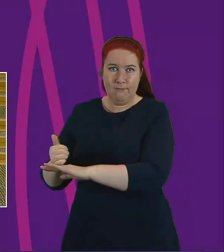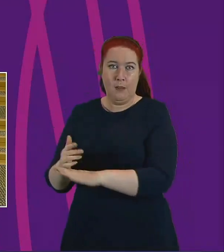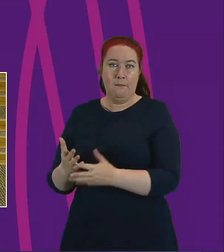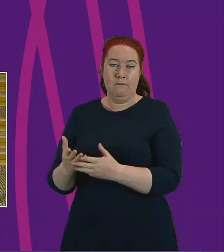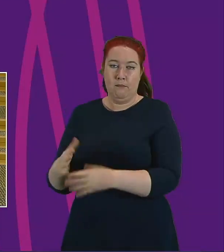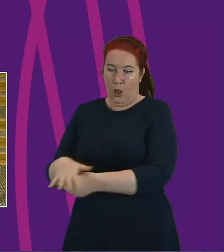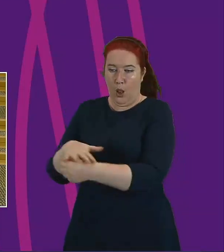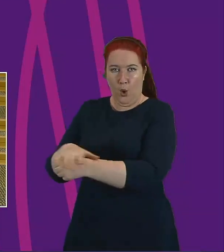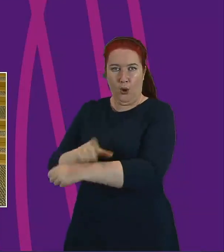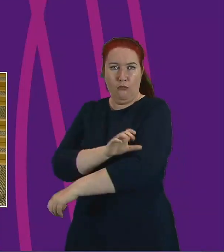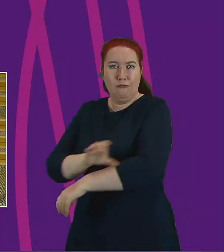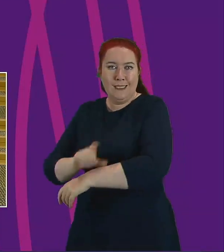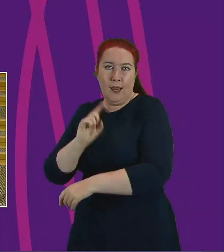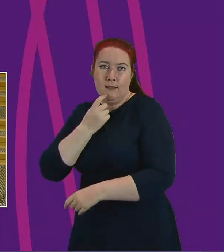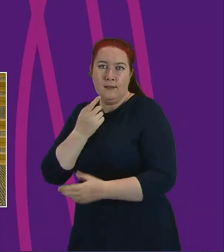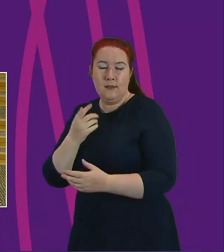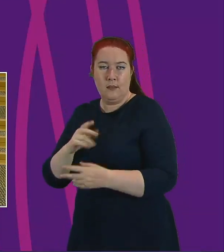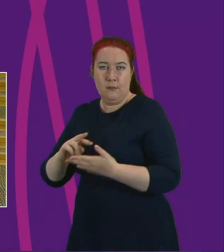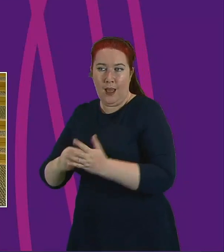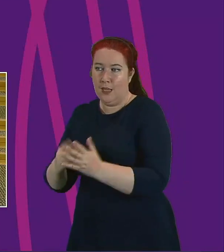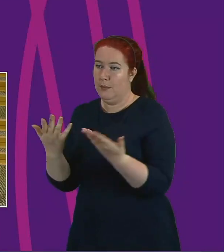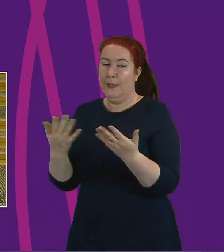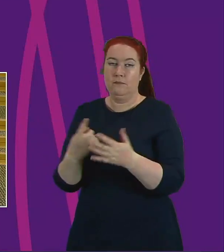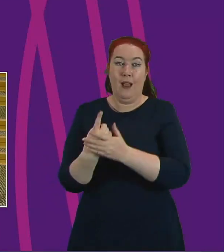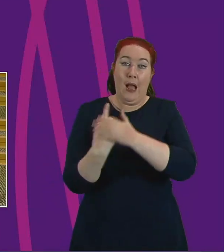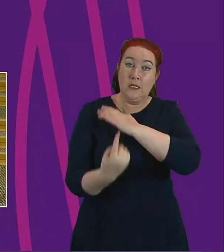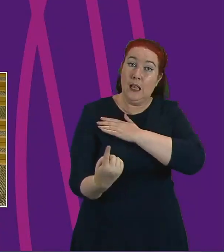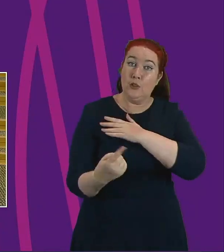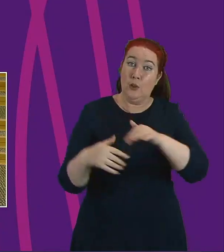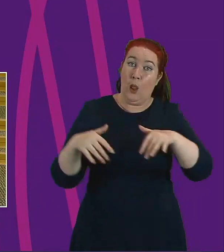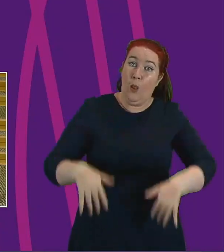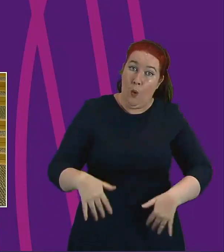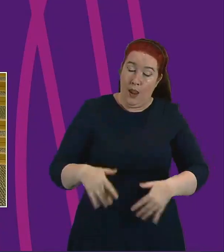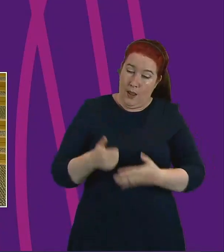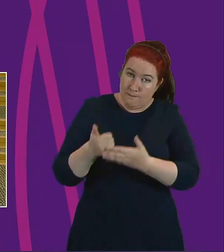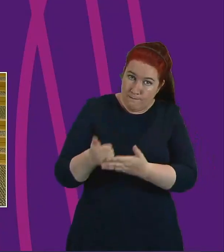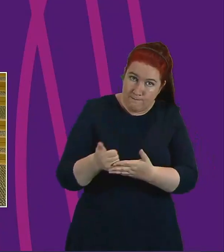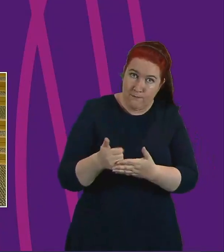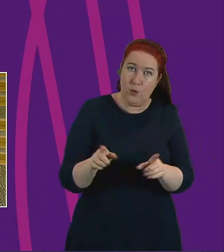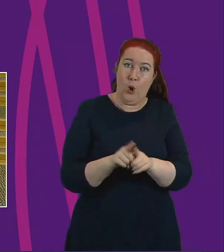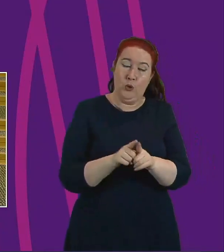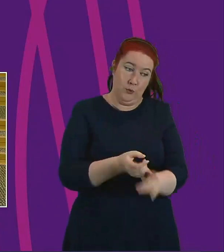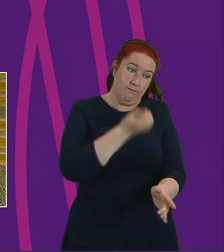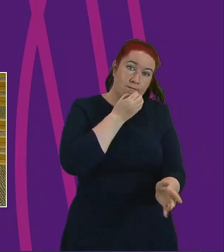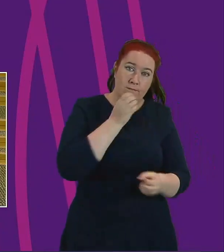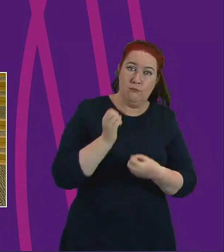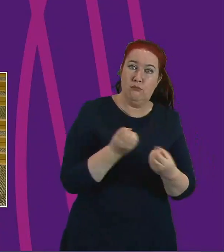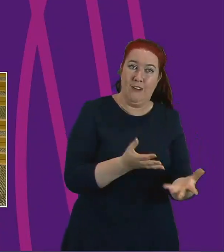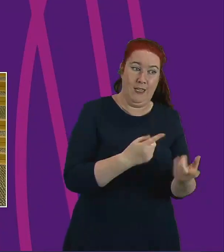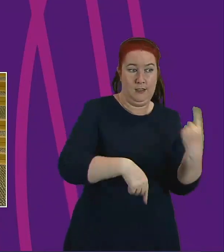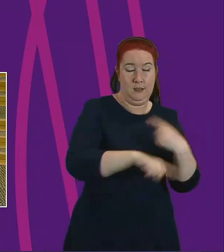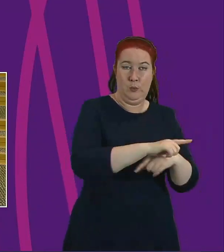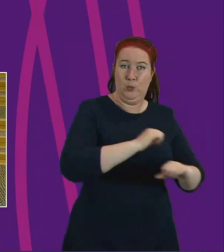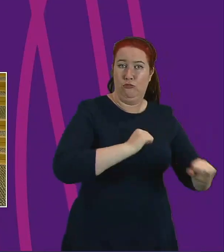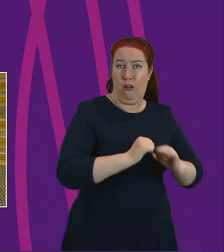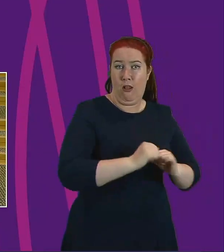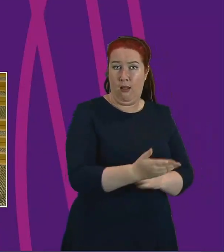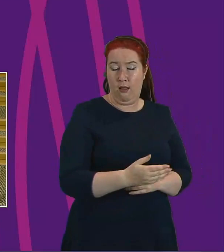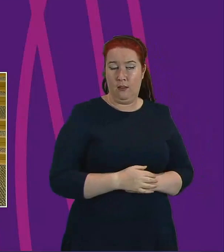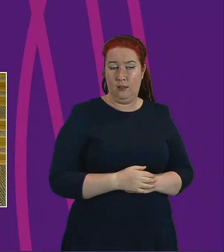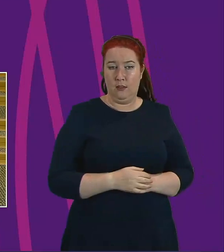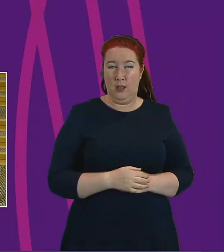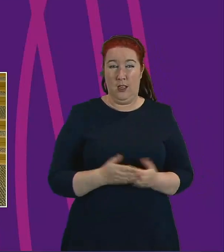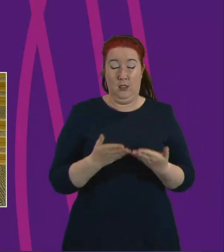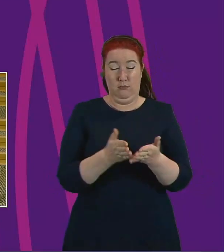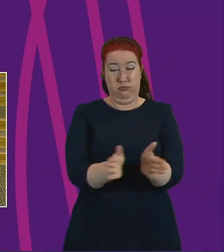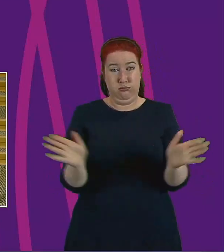plans, tackle isolation and loneliness and provide direct sustenance to those that are struggling. The range and variety of what